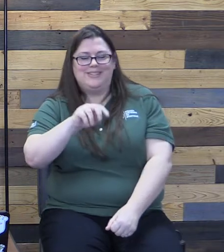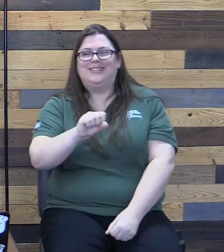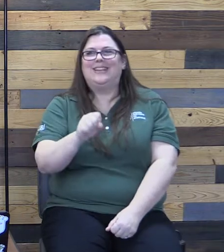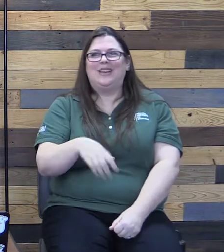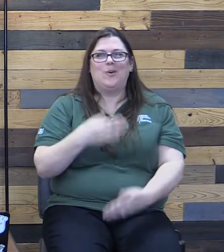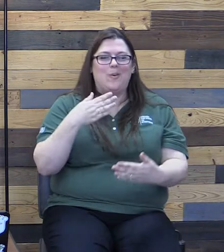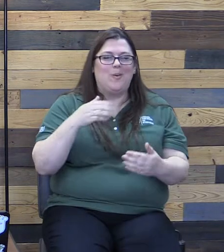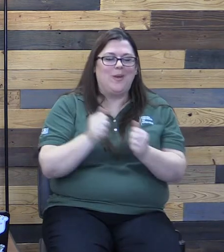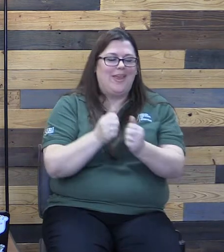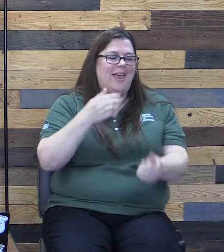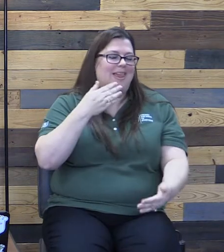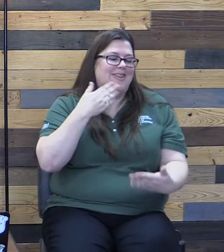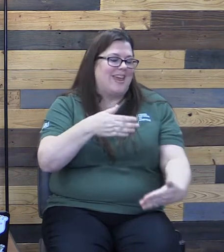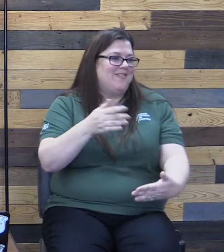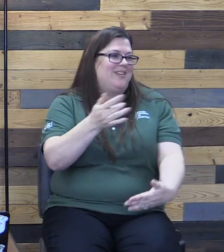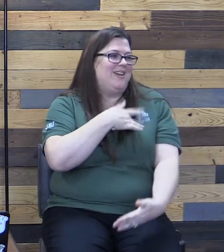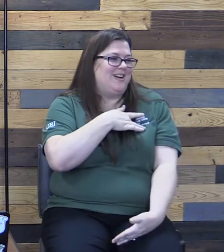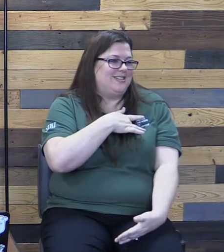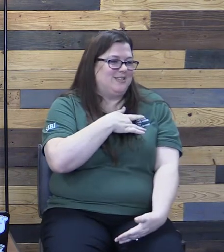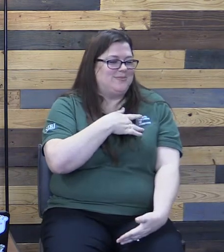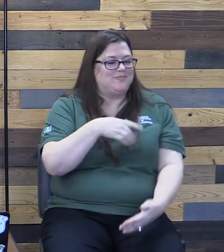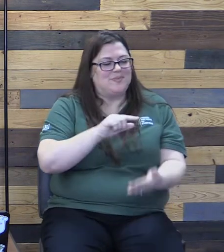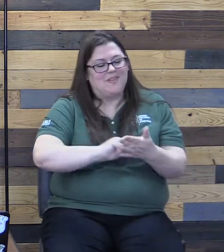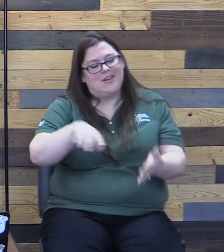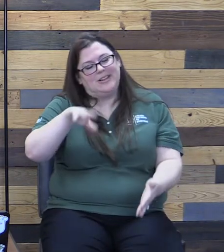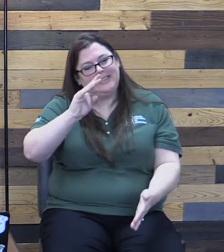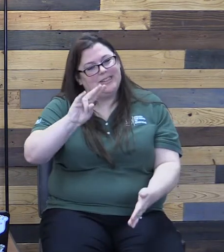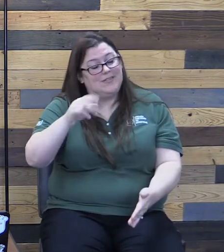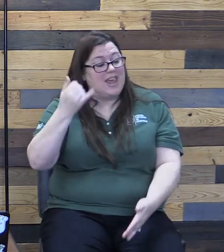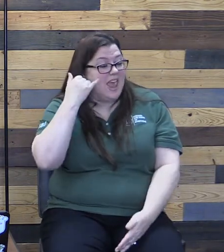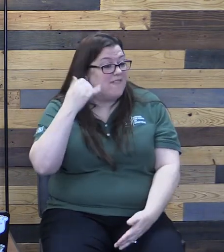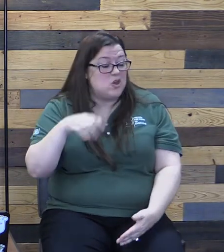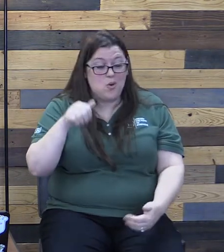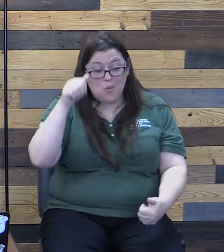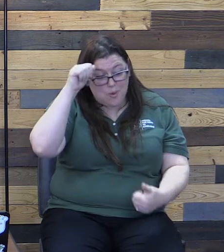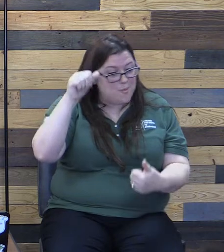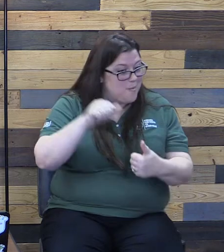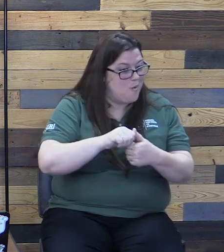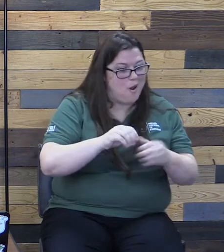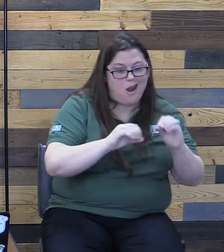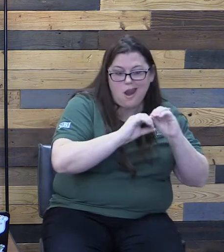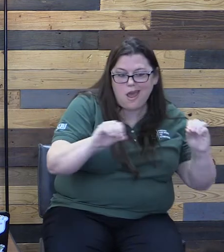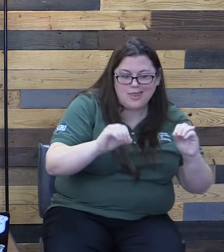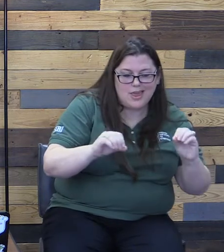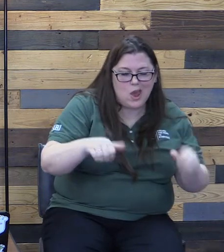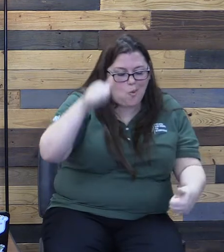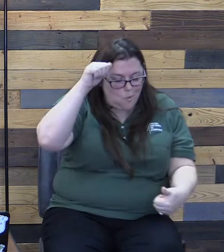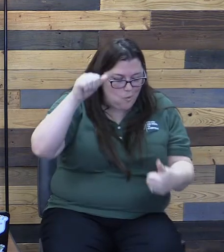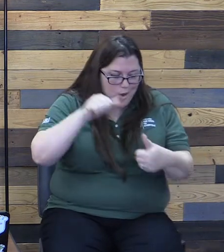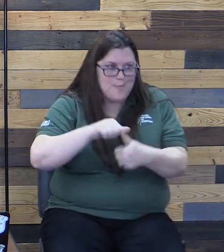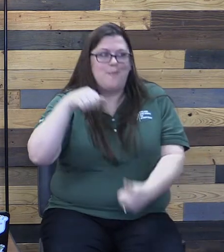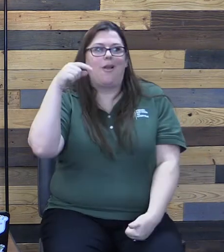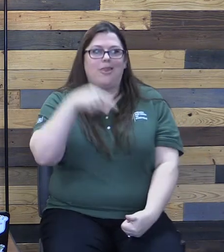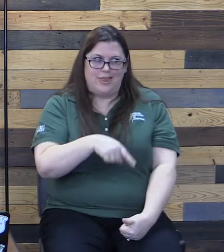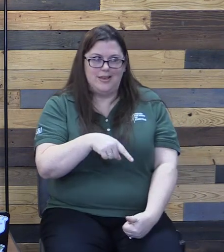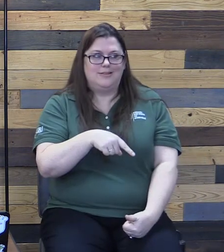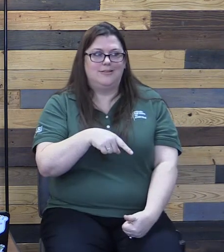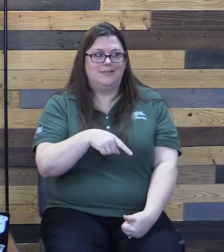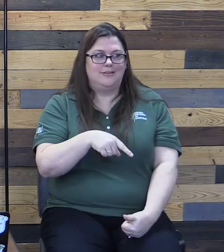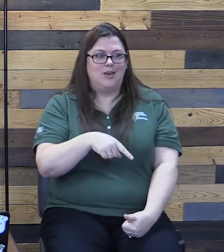And 17, if you remember absolutely nothing else from Colossians 3, 1 through 17, remember this,